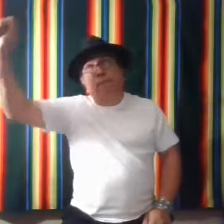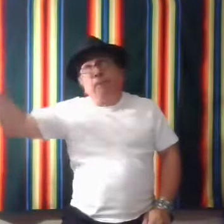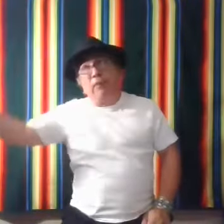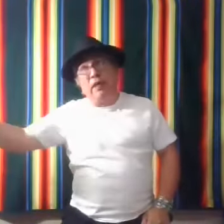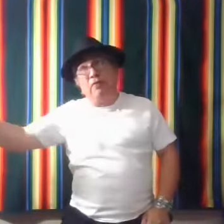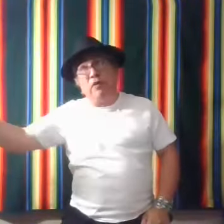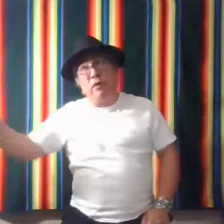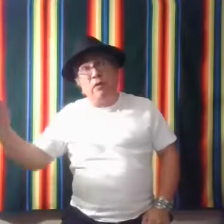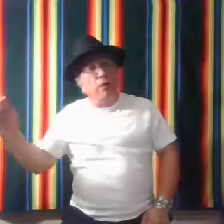evening,